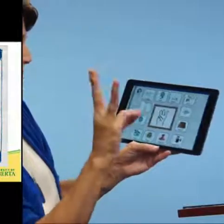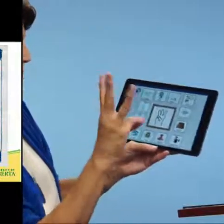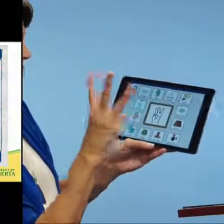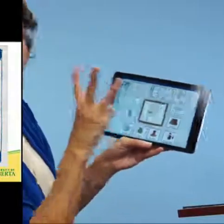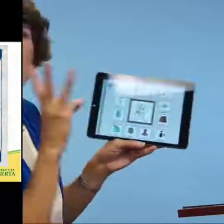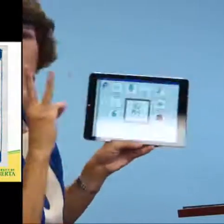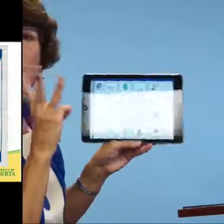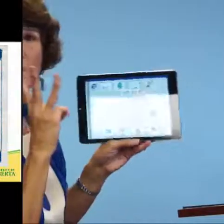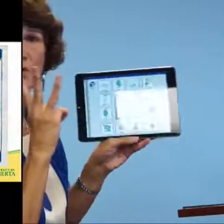PowerPoint.